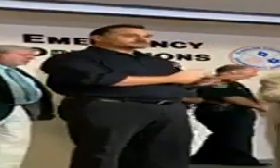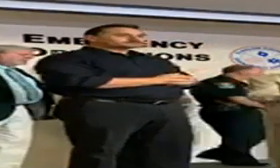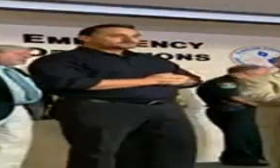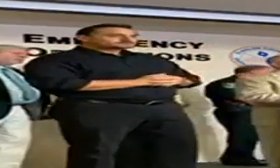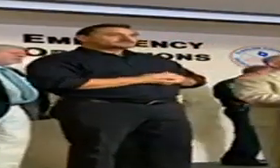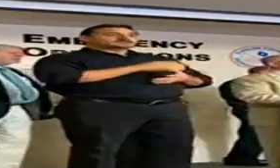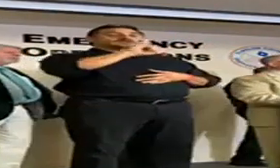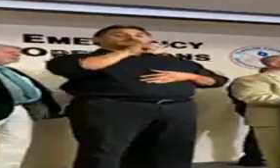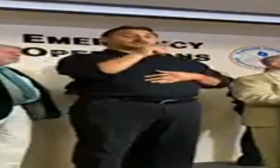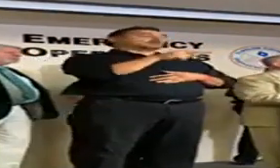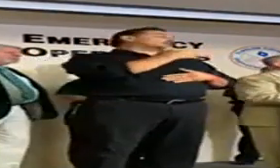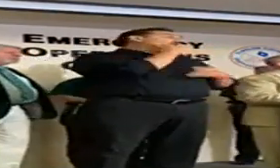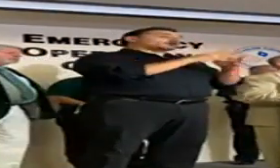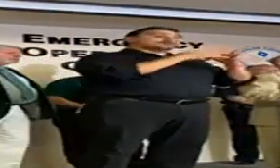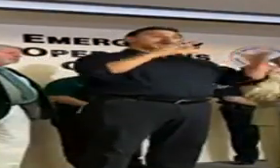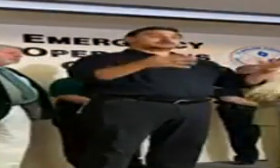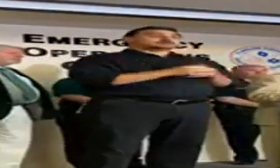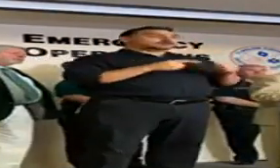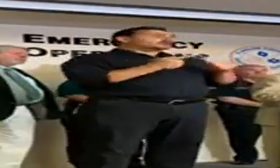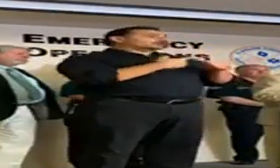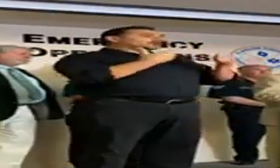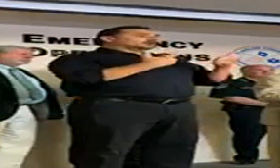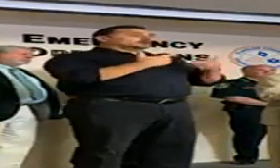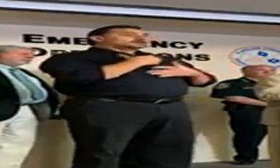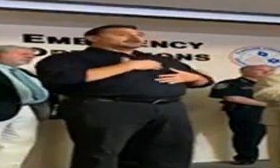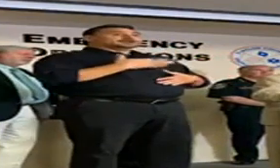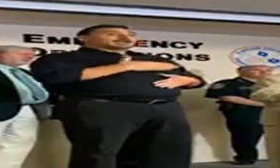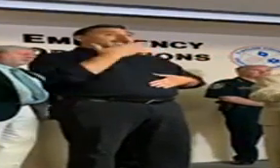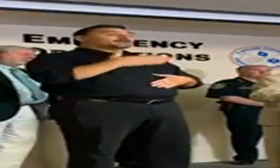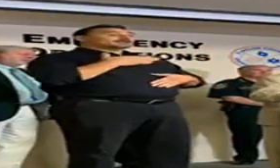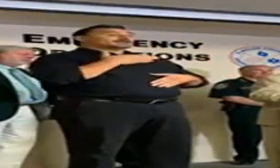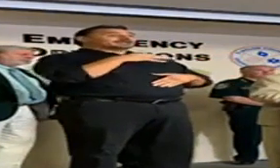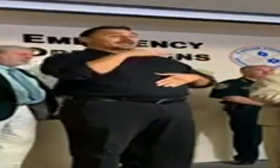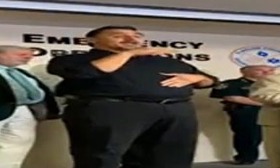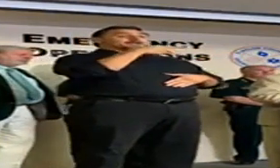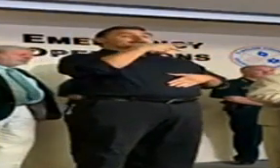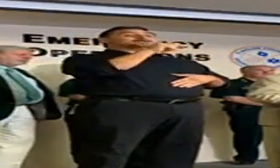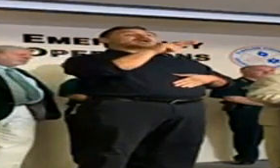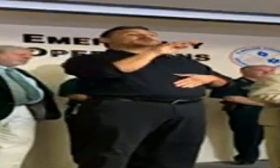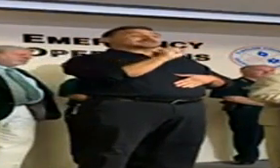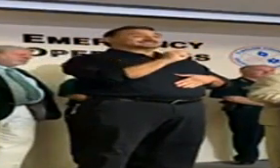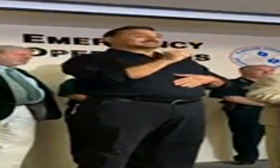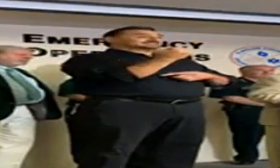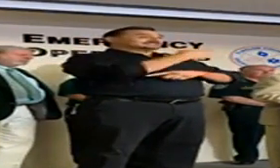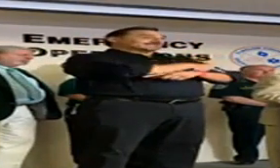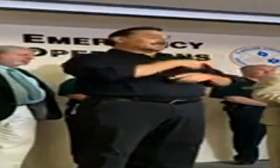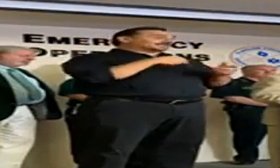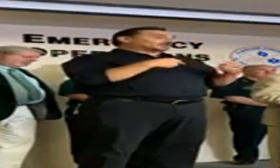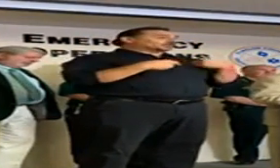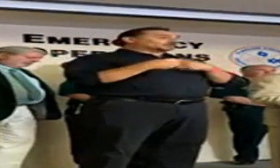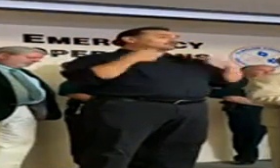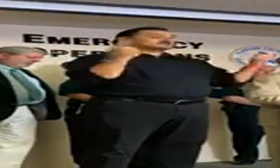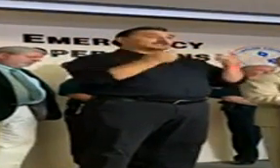Jonathan, thank you very much. Well, I first want to wish everyone a happy Patrick's Day. This is a day that we can